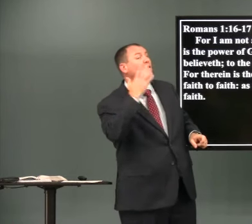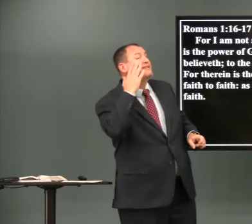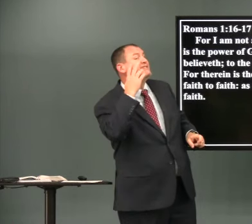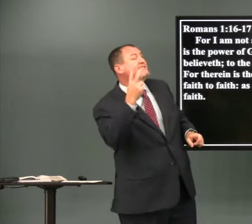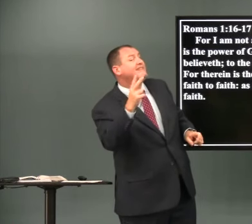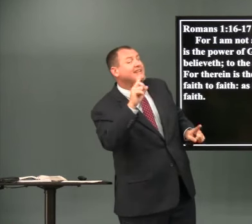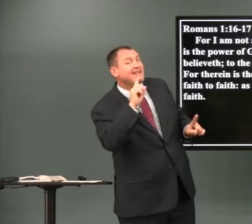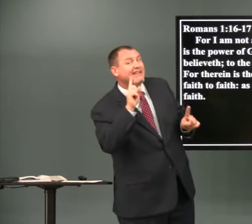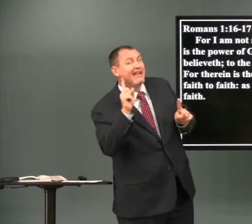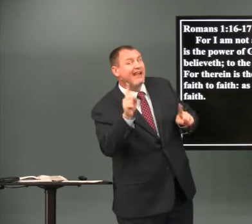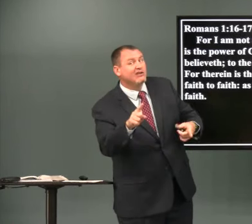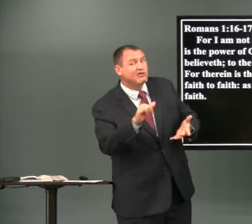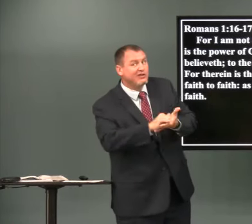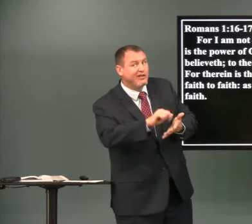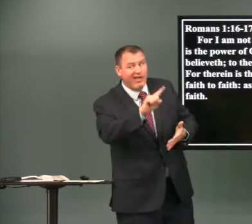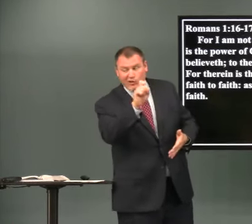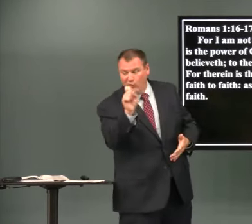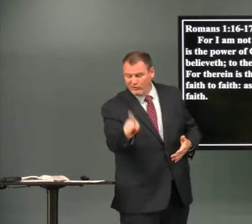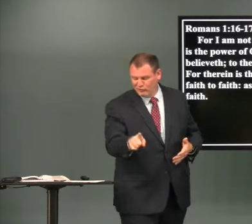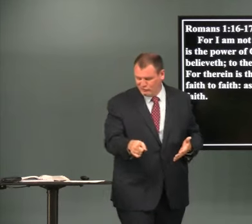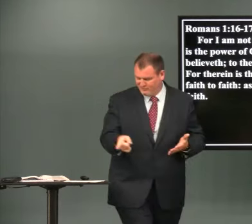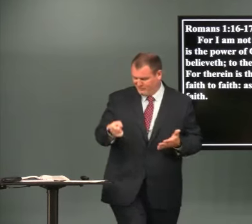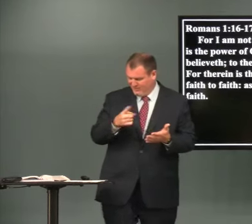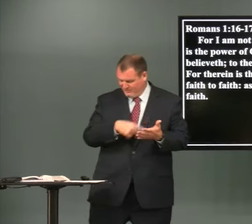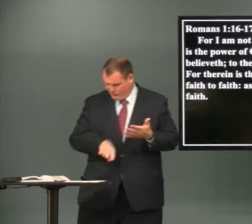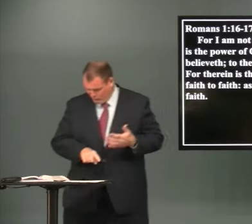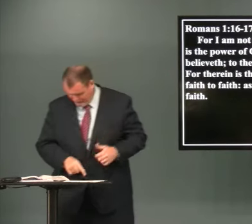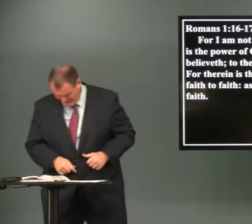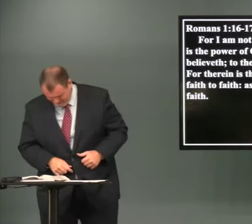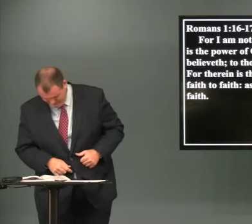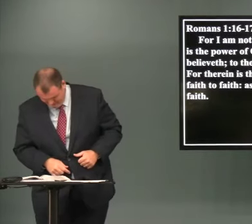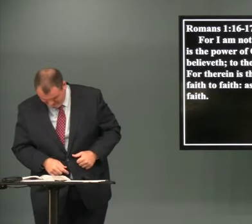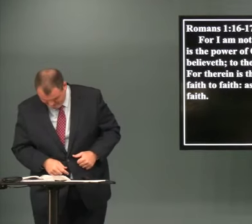we will see the answer to that question next week